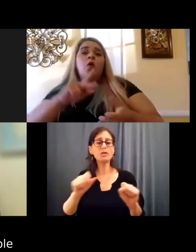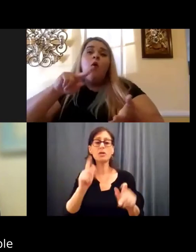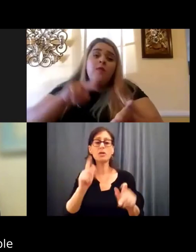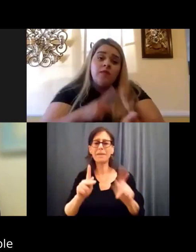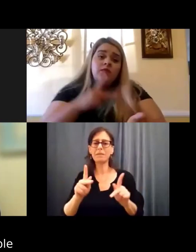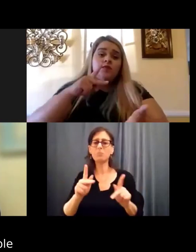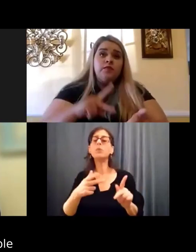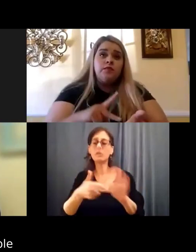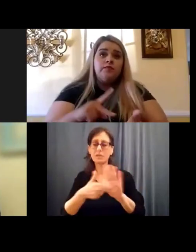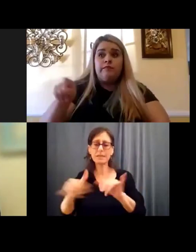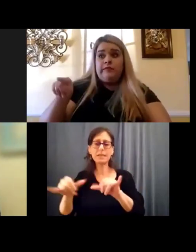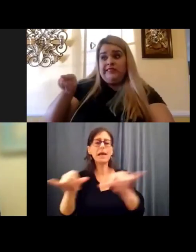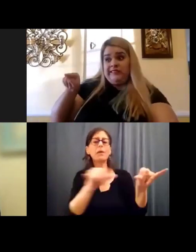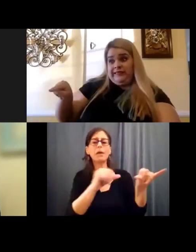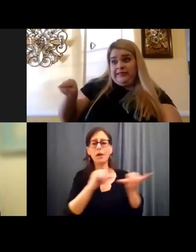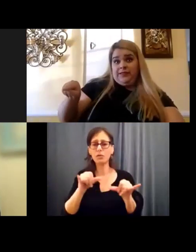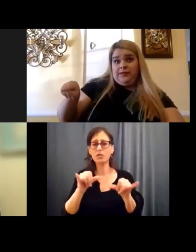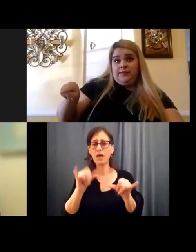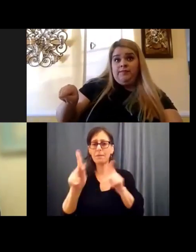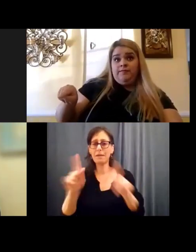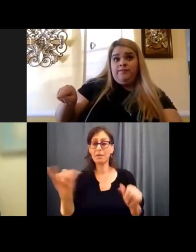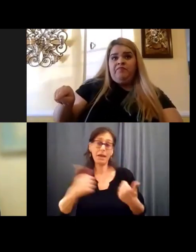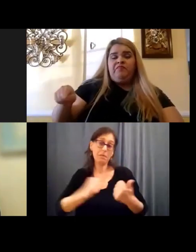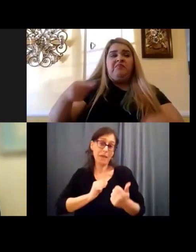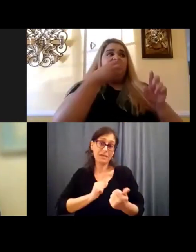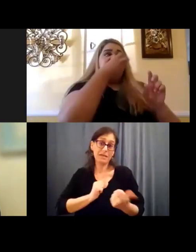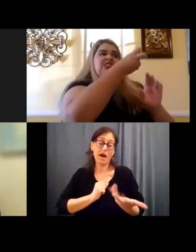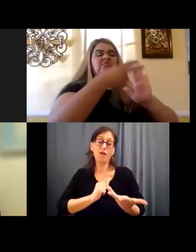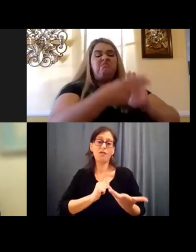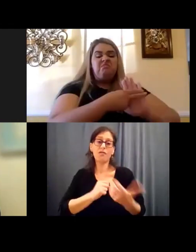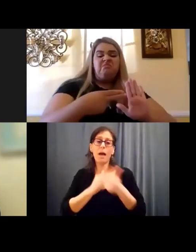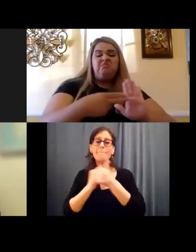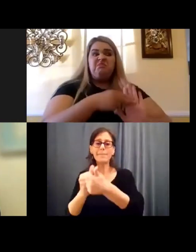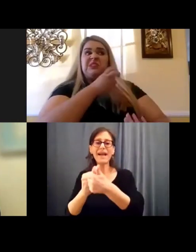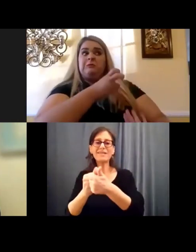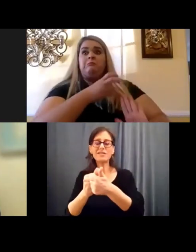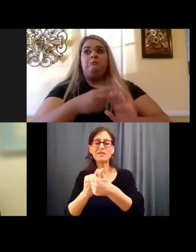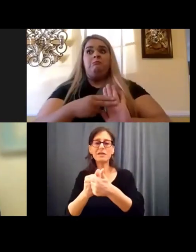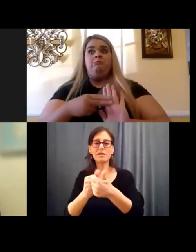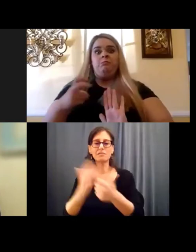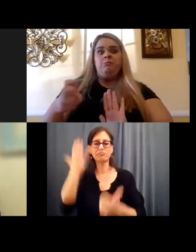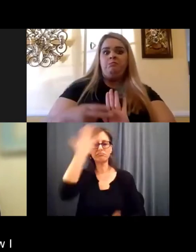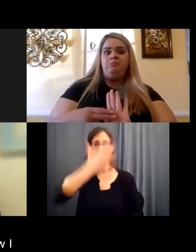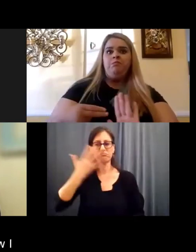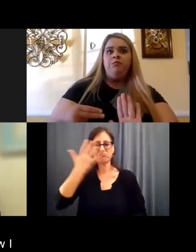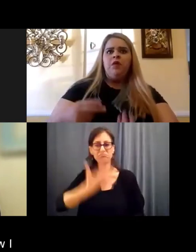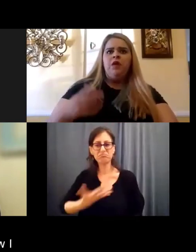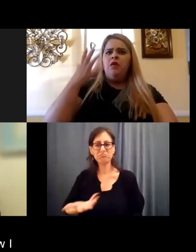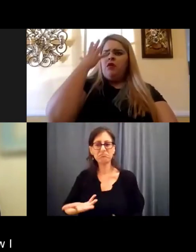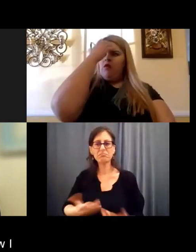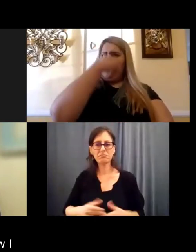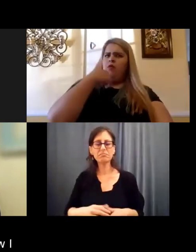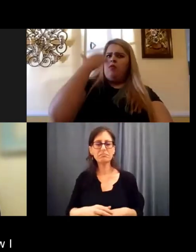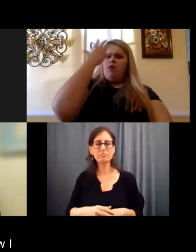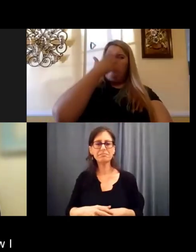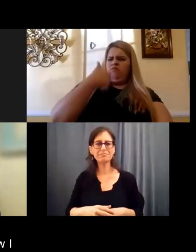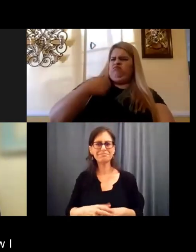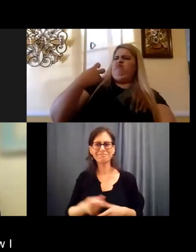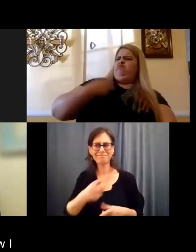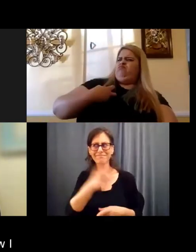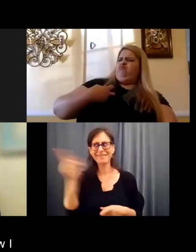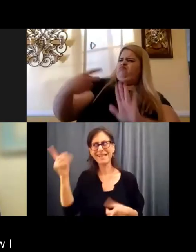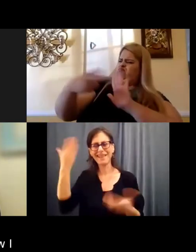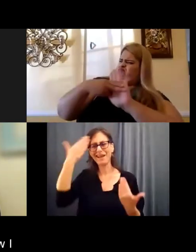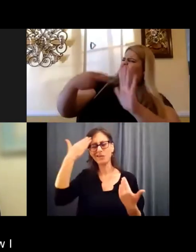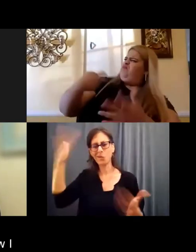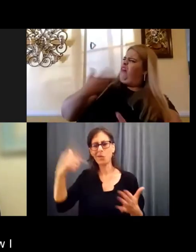stereotyped individuals such as myself, you know, based on how our parents and they didn't even know, like